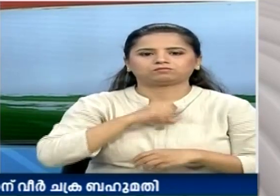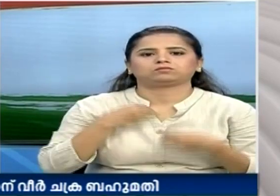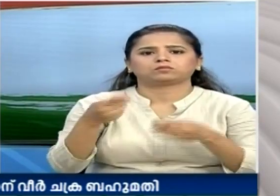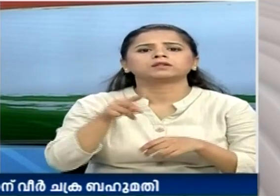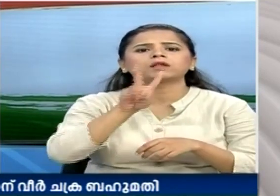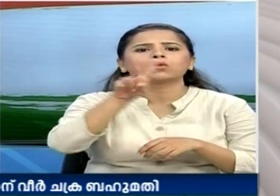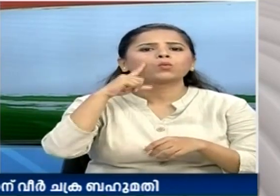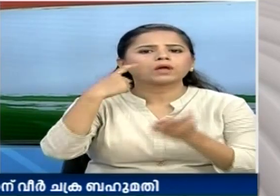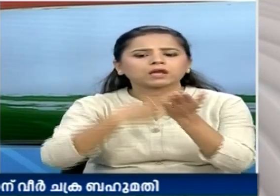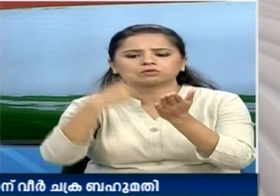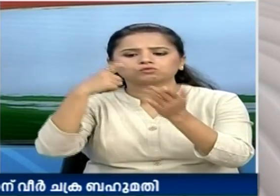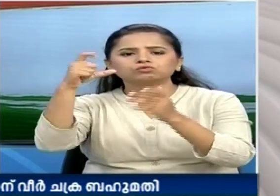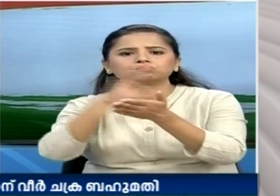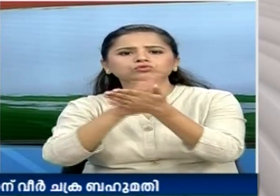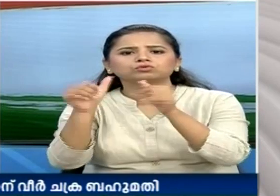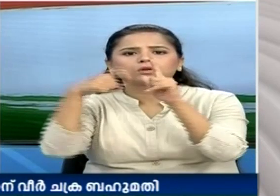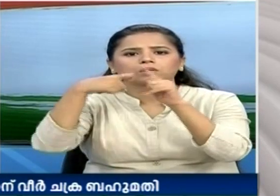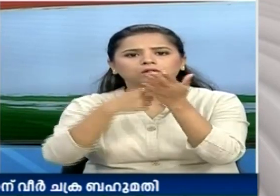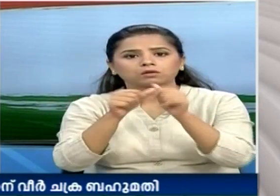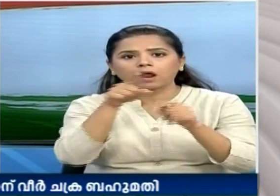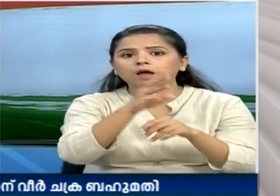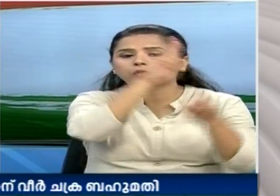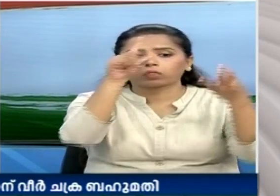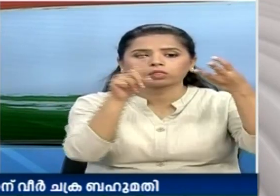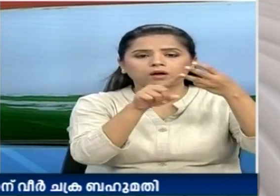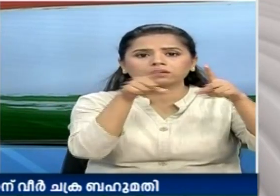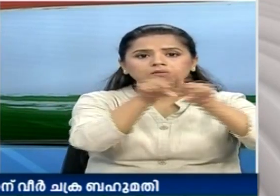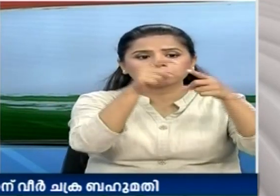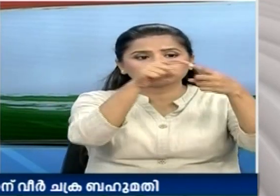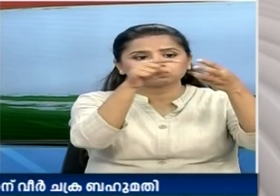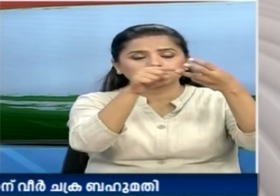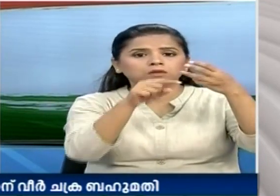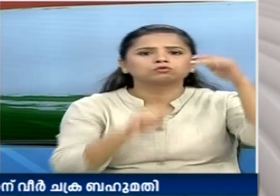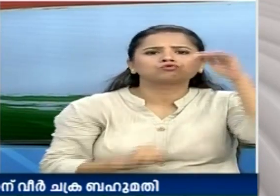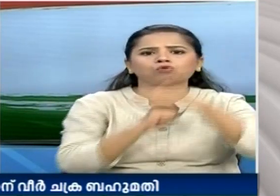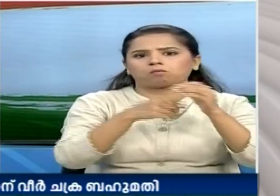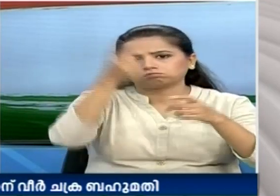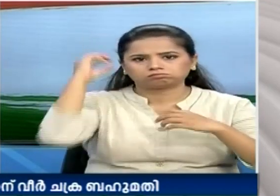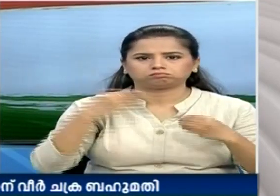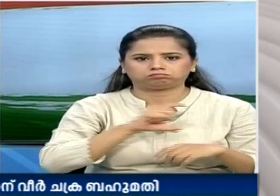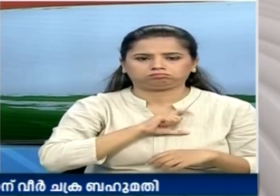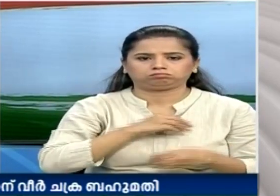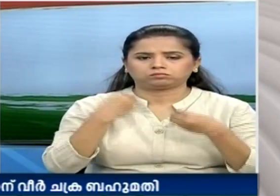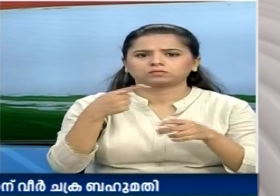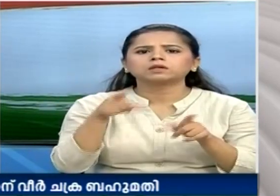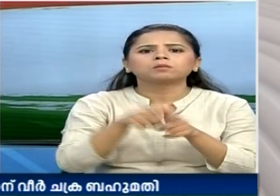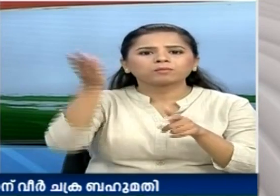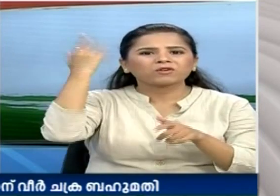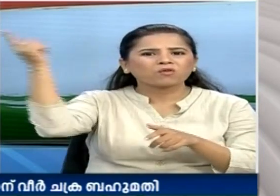highest honour after the Param Veer Chakra and the Mahavir Chakra. Wing Commander Vartaman was captured by the Pakistani army on